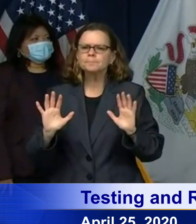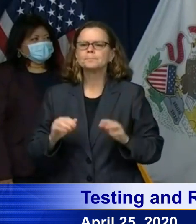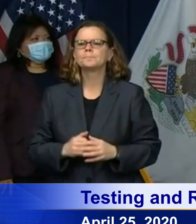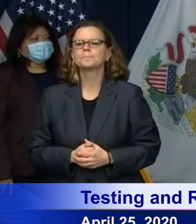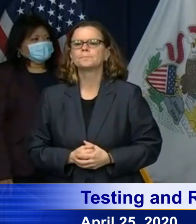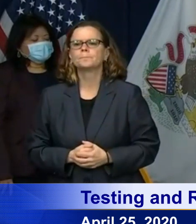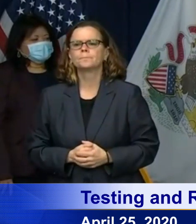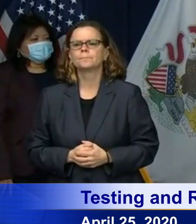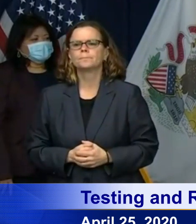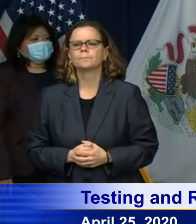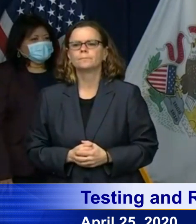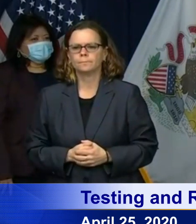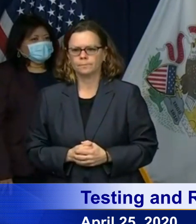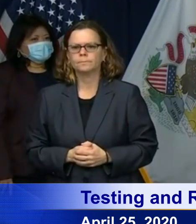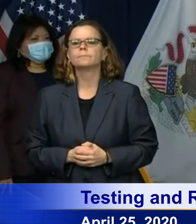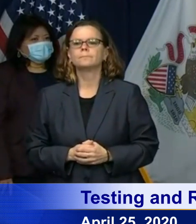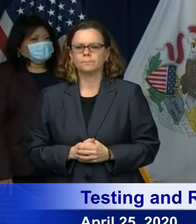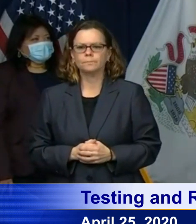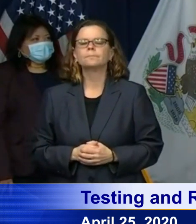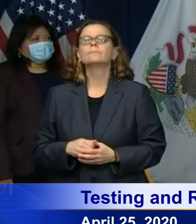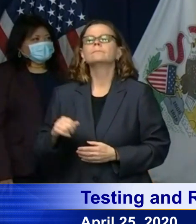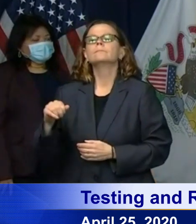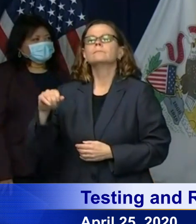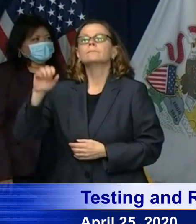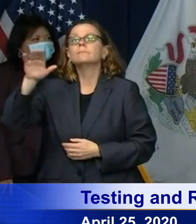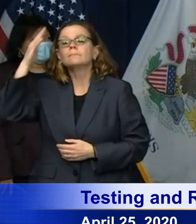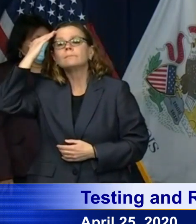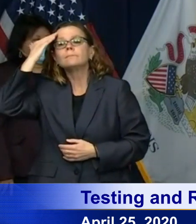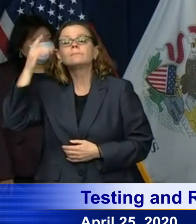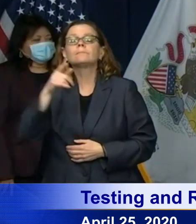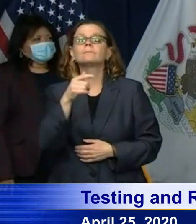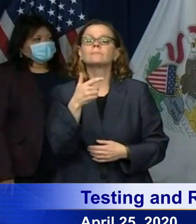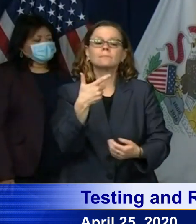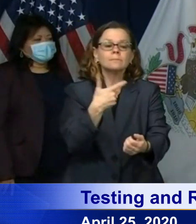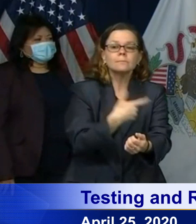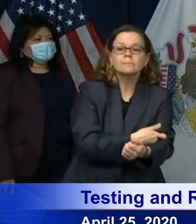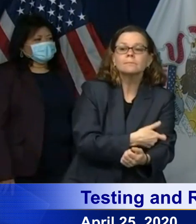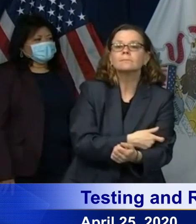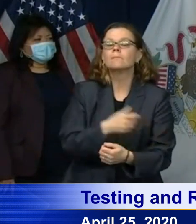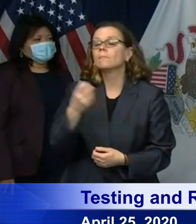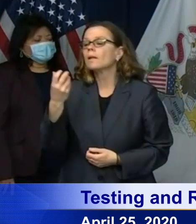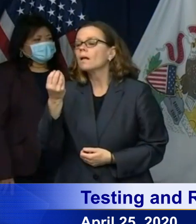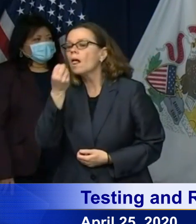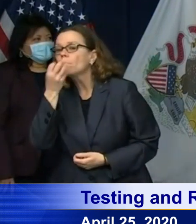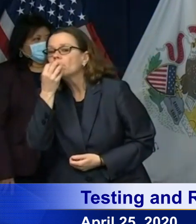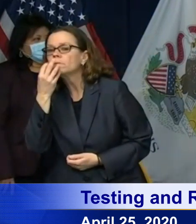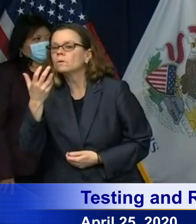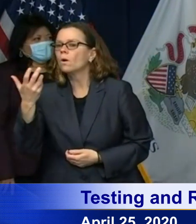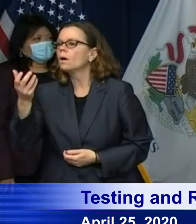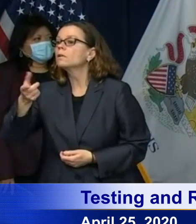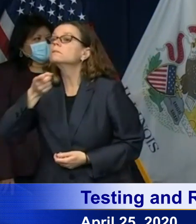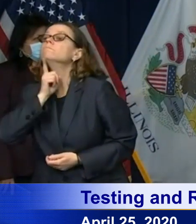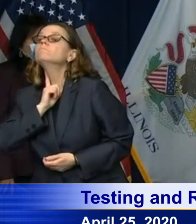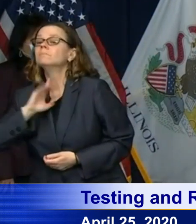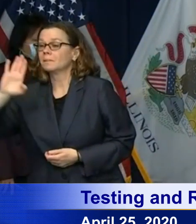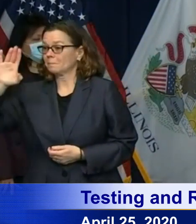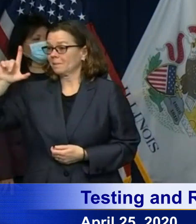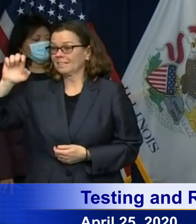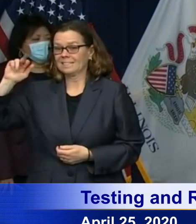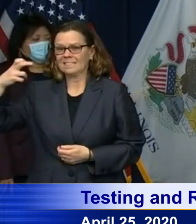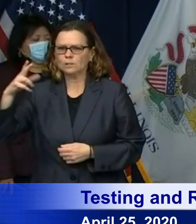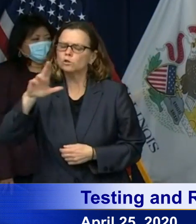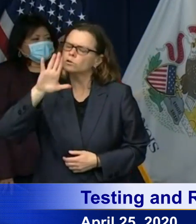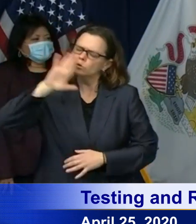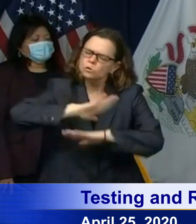ingesting snorting household cleaners is dangerous it is not advised and can be deadly